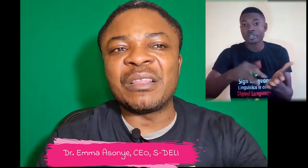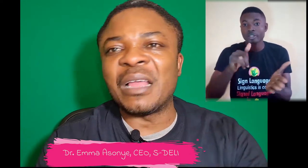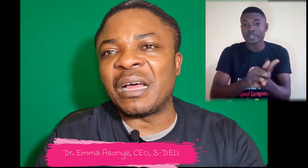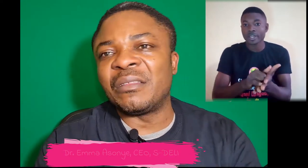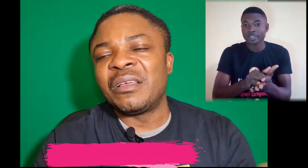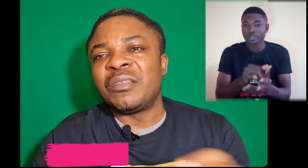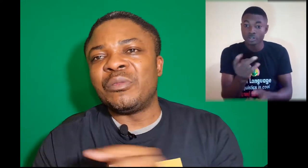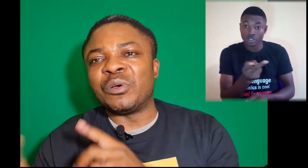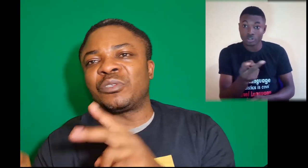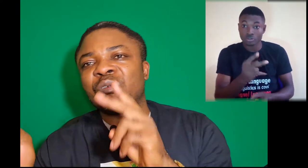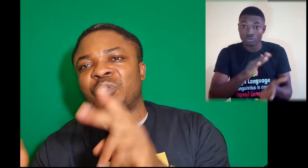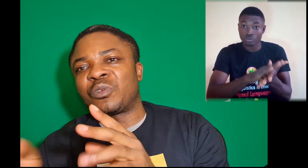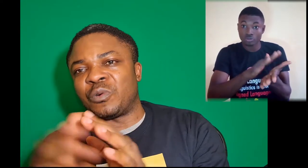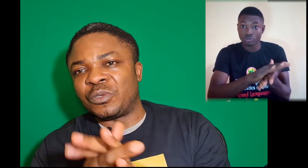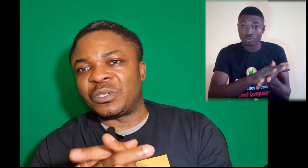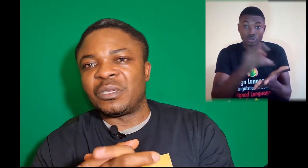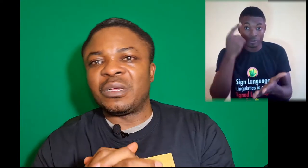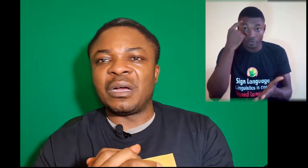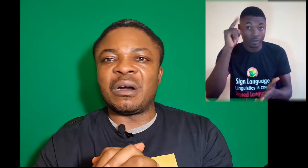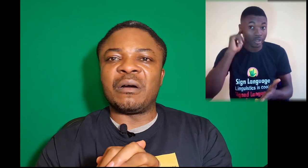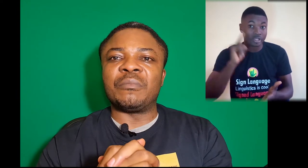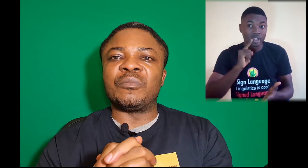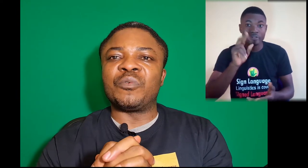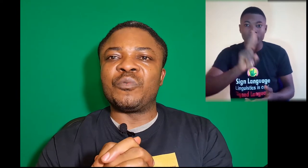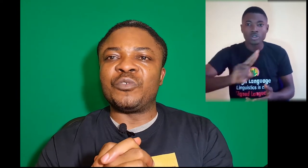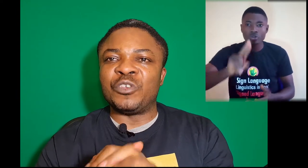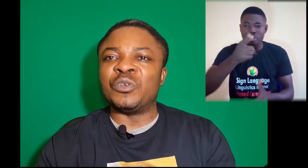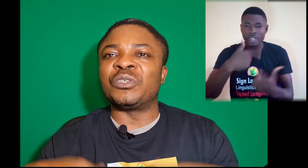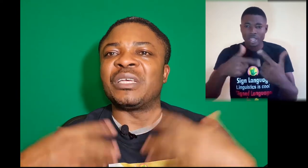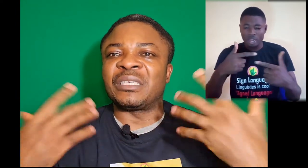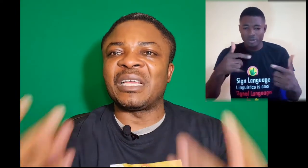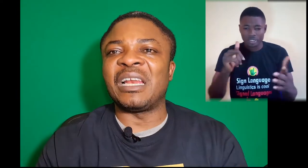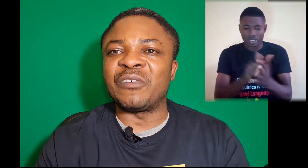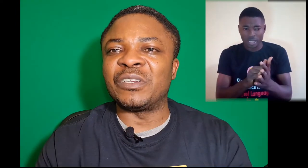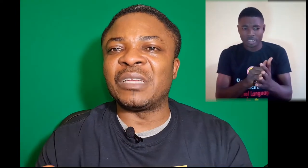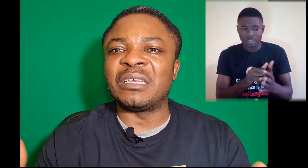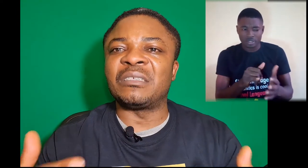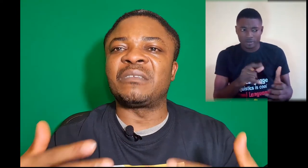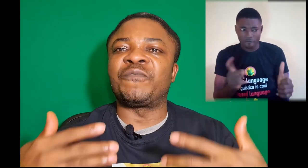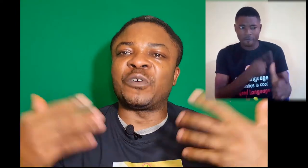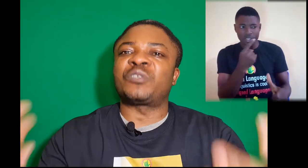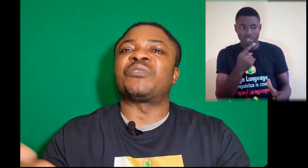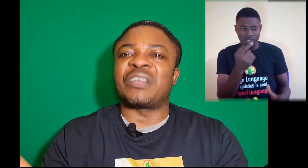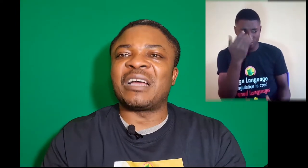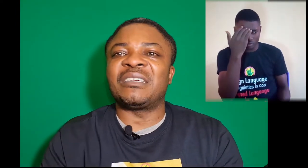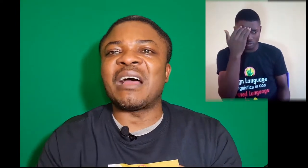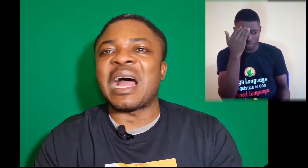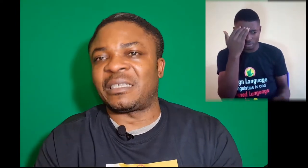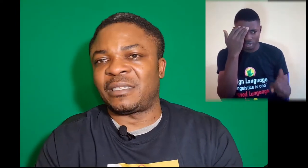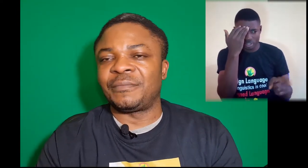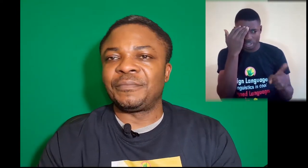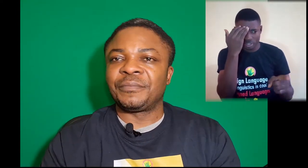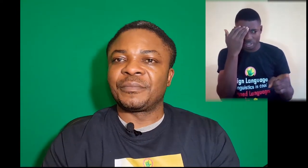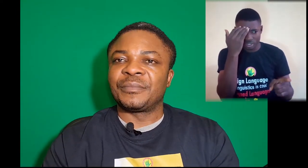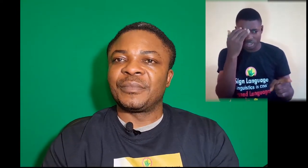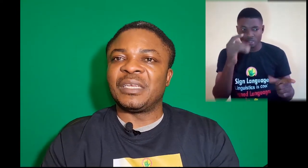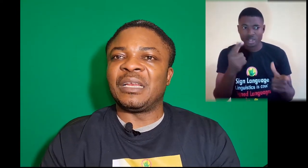that those two schools used a sign language that is first regarded as as a